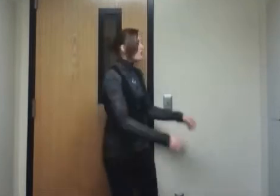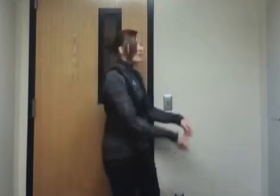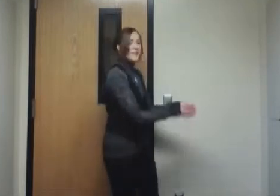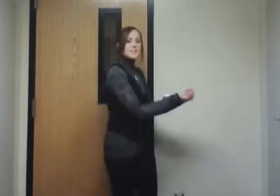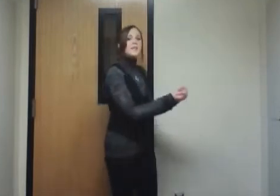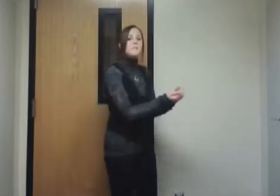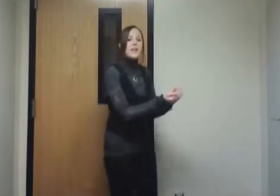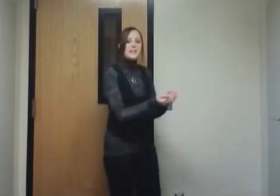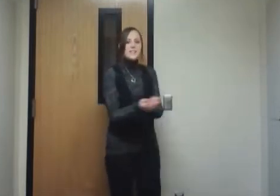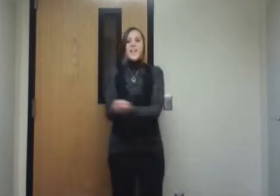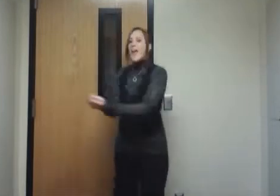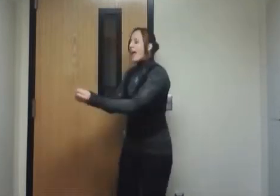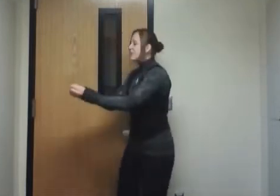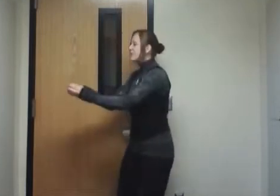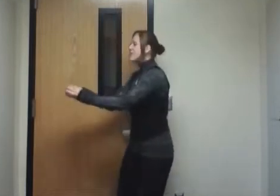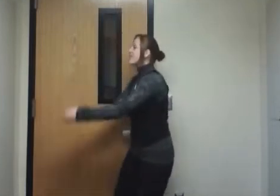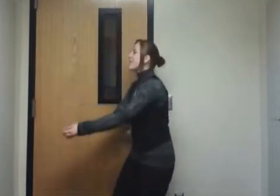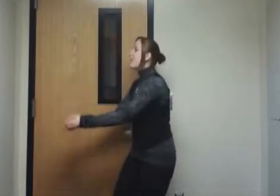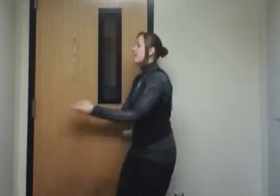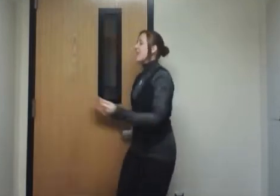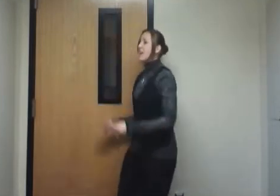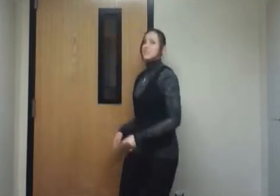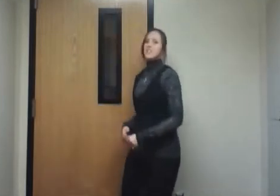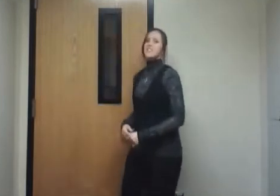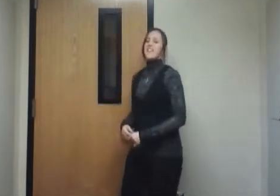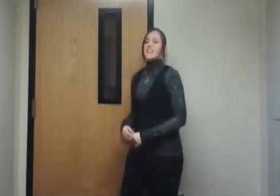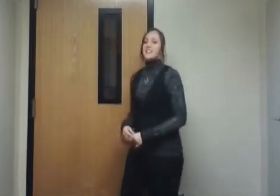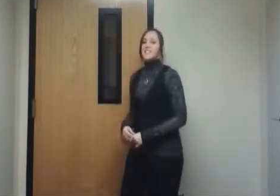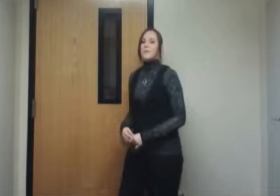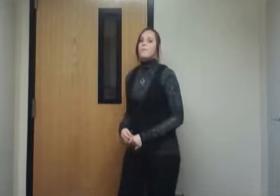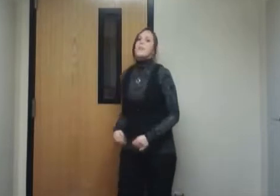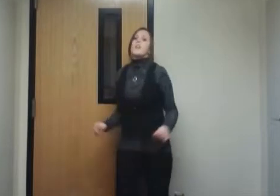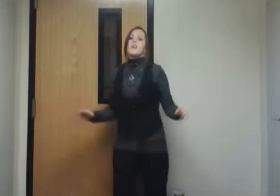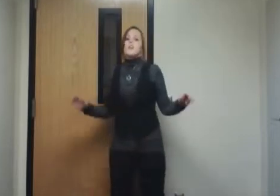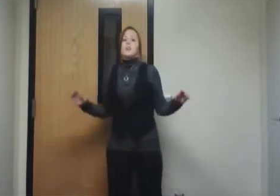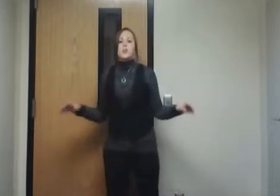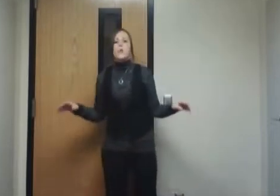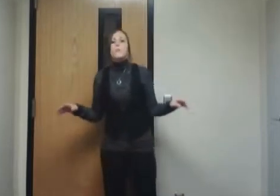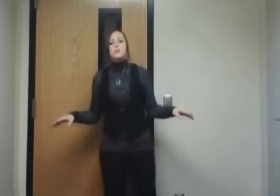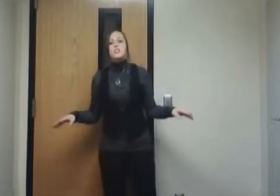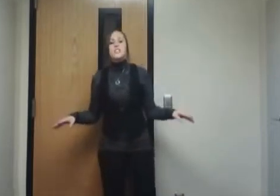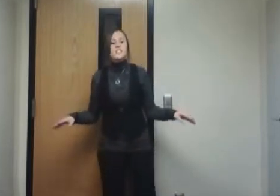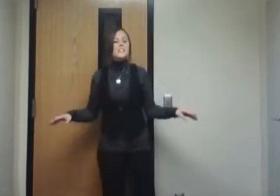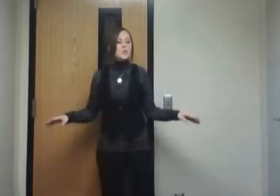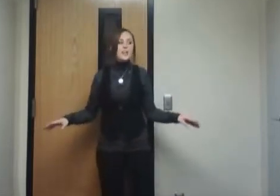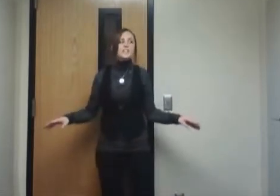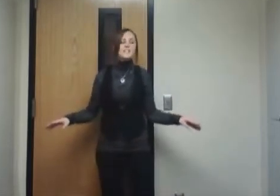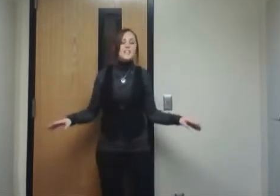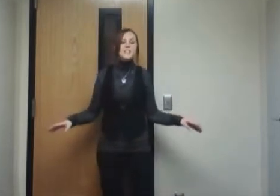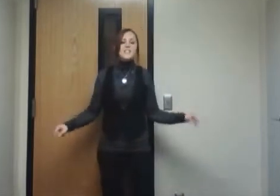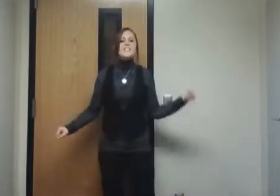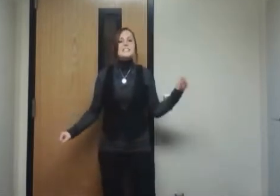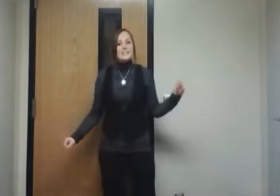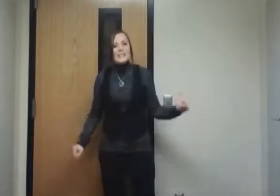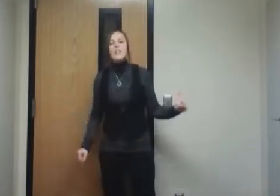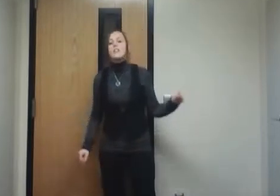those exact same pennies and you set them on a cashier's desk? No merchant in the United States is legally